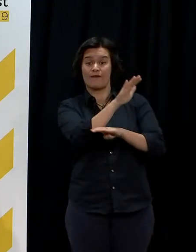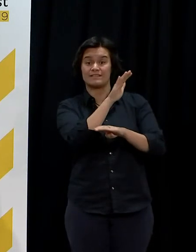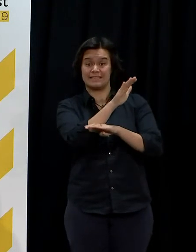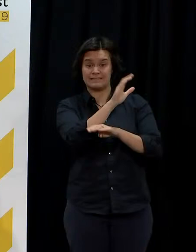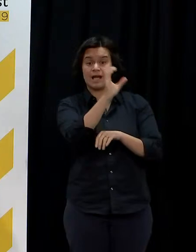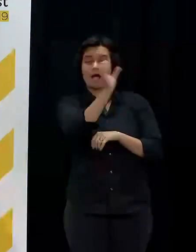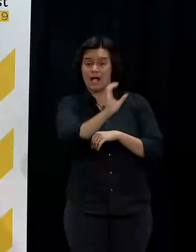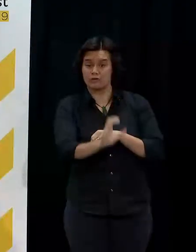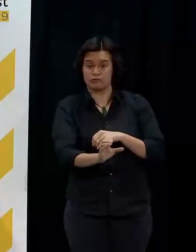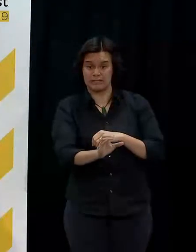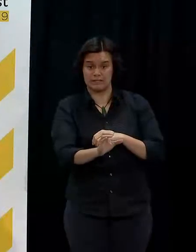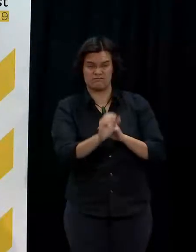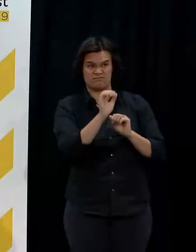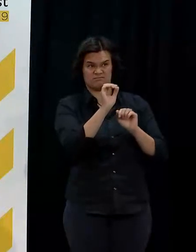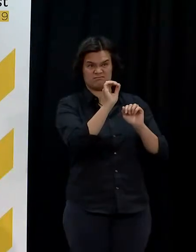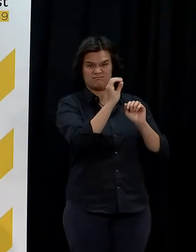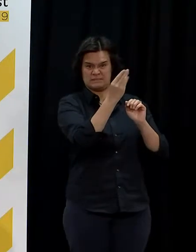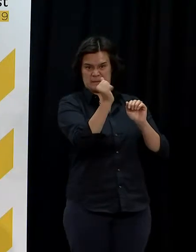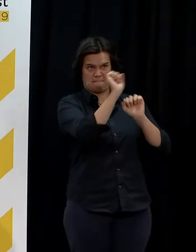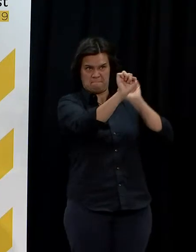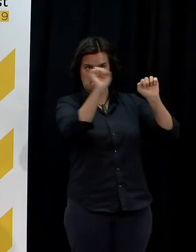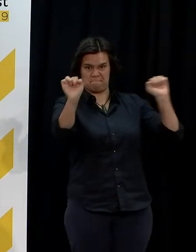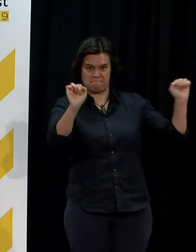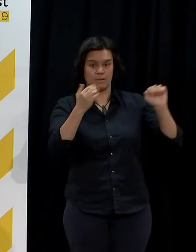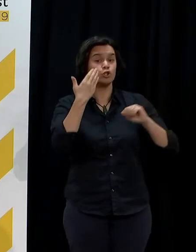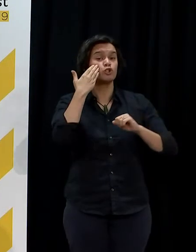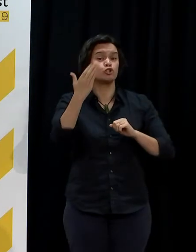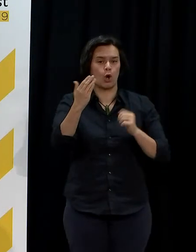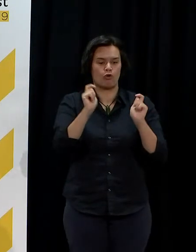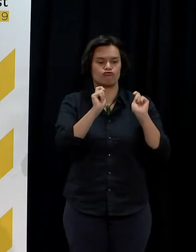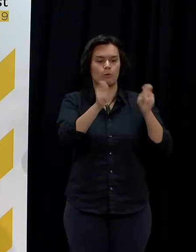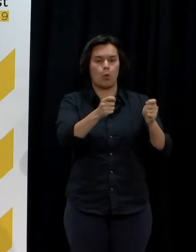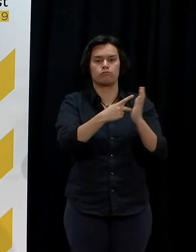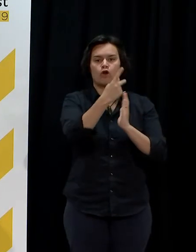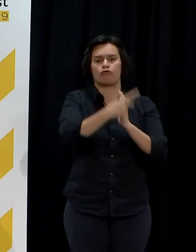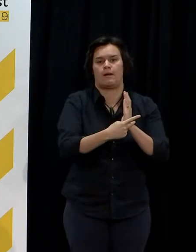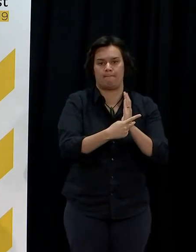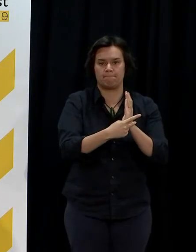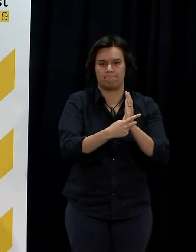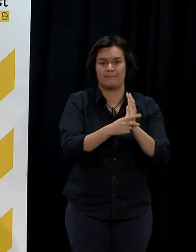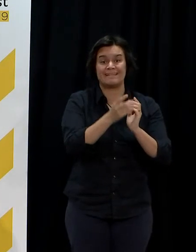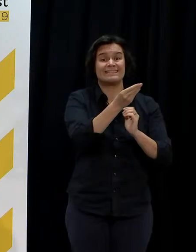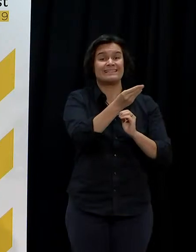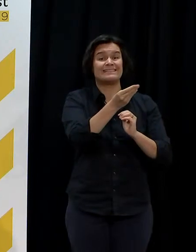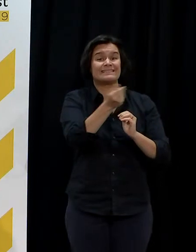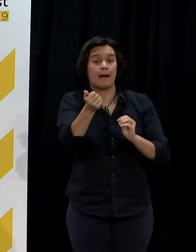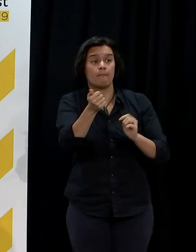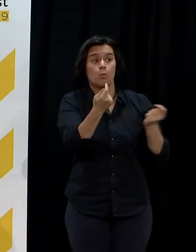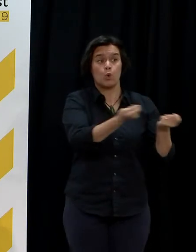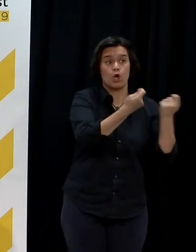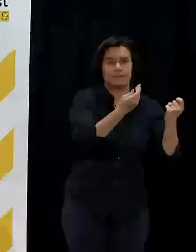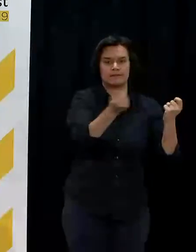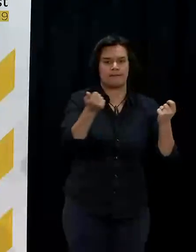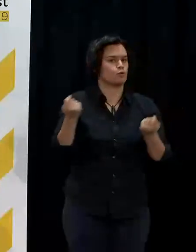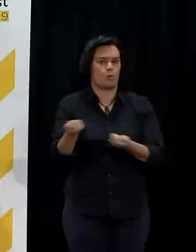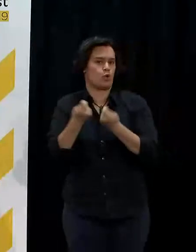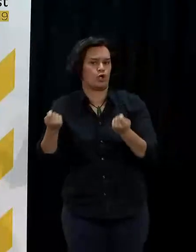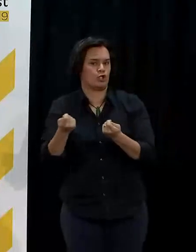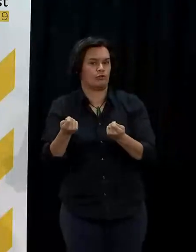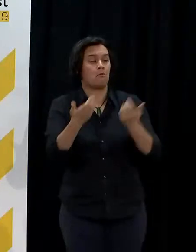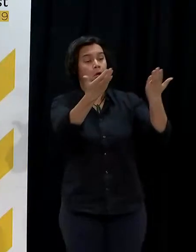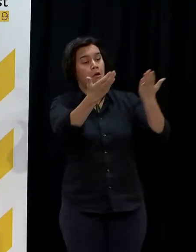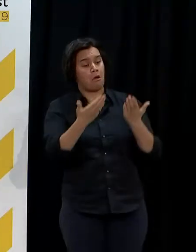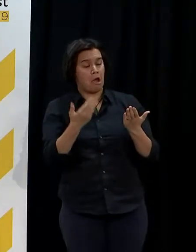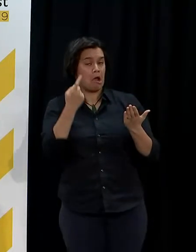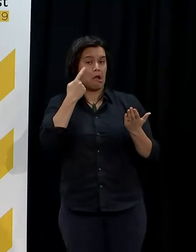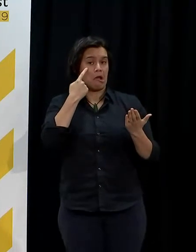and they've been used in different ways so we've got enough research out there to demonstrate when they work and when they don't work. So that's information we can